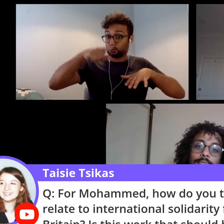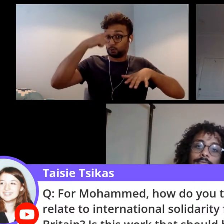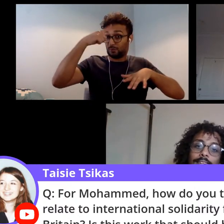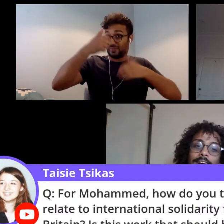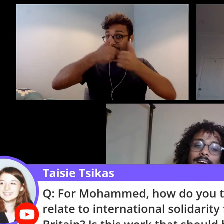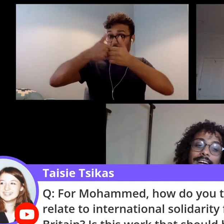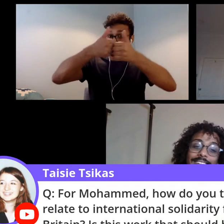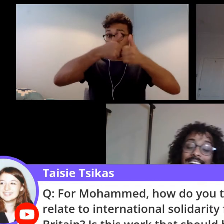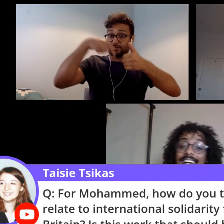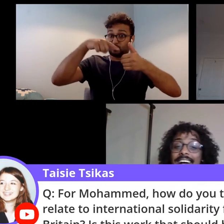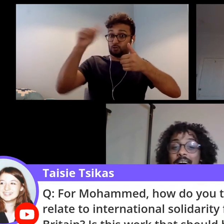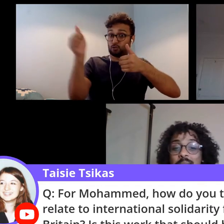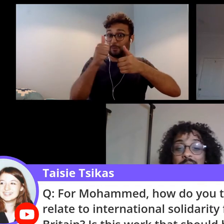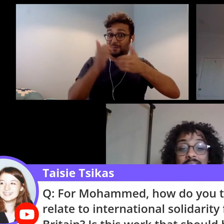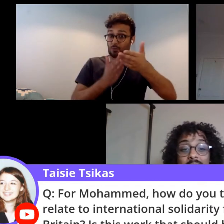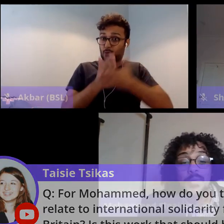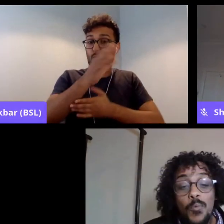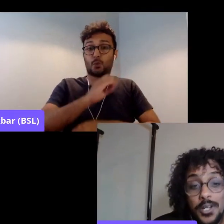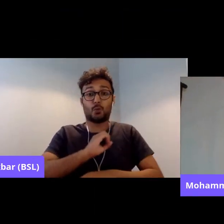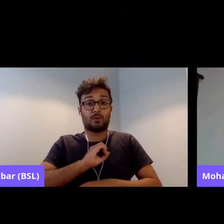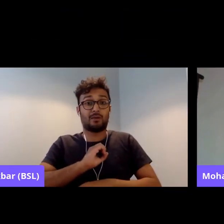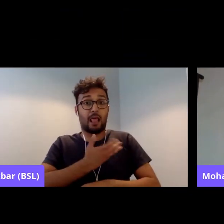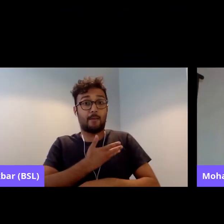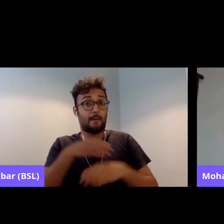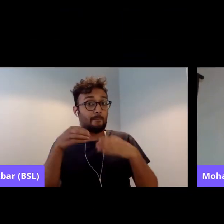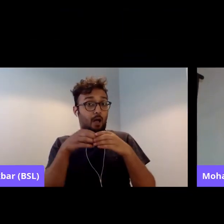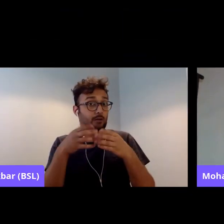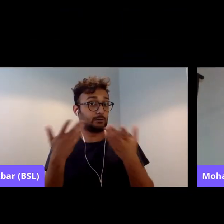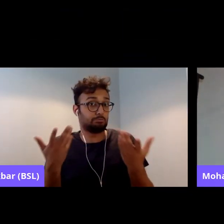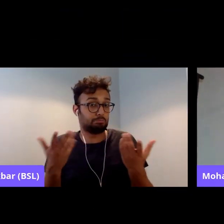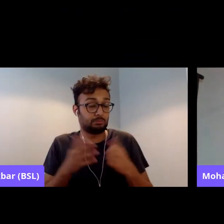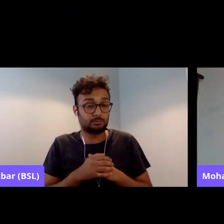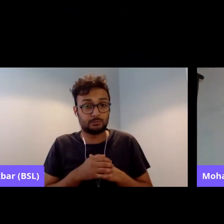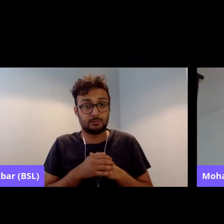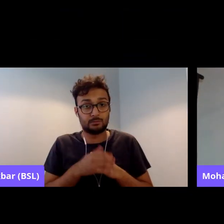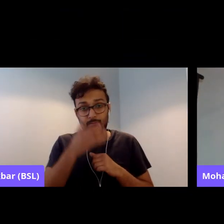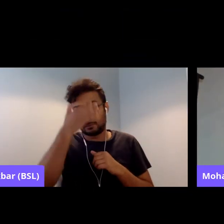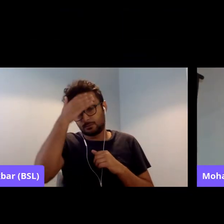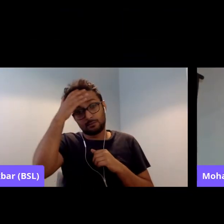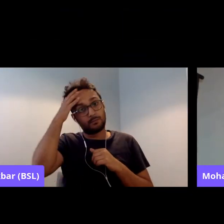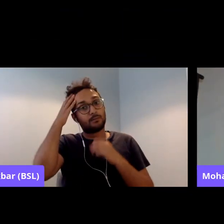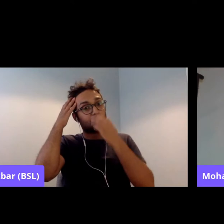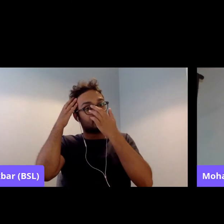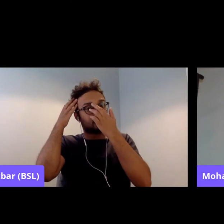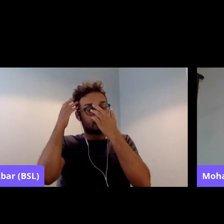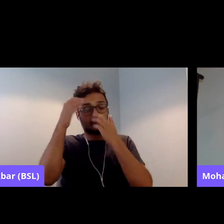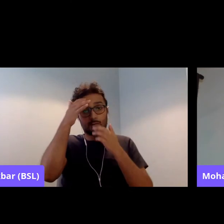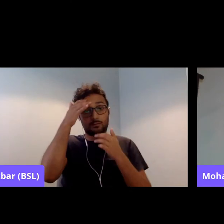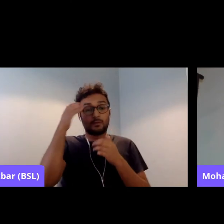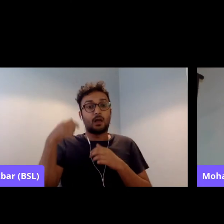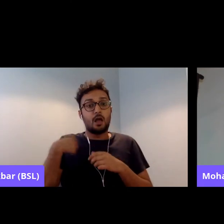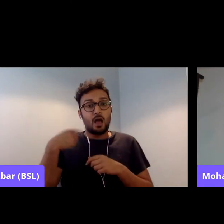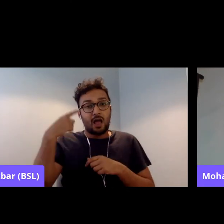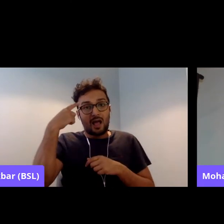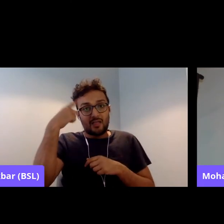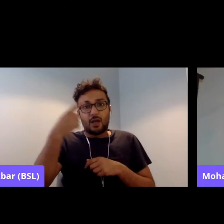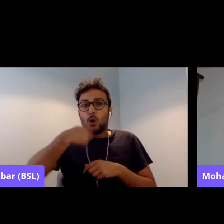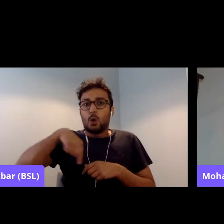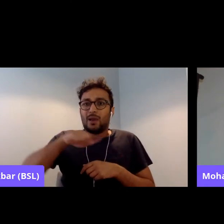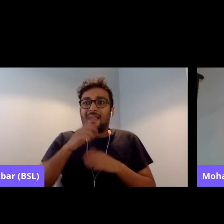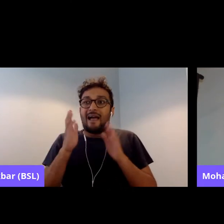Good question. Yeah. I mean, one of the things is, is that we need to get past this hang up, where, you know,